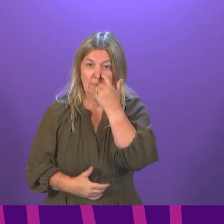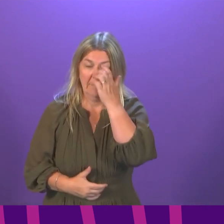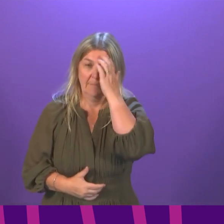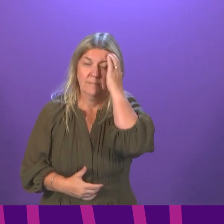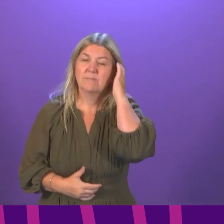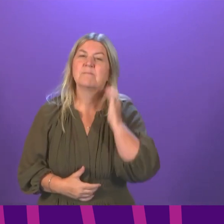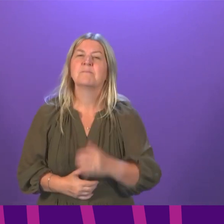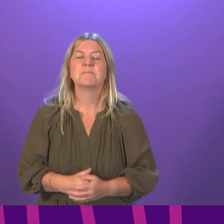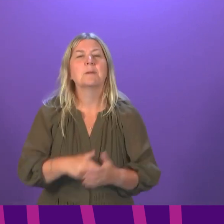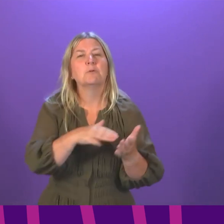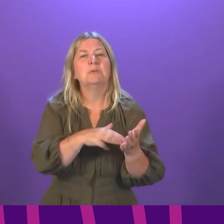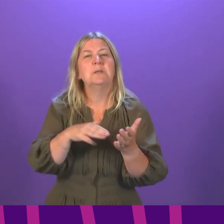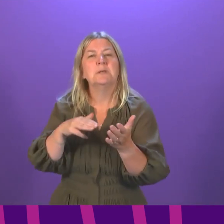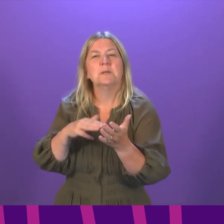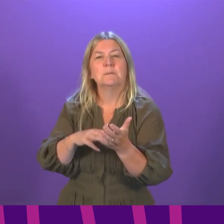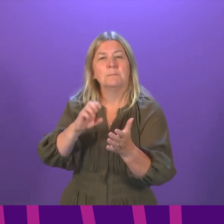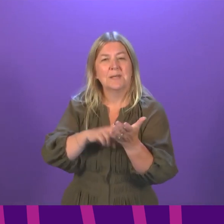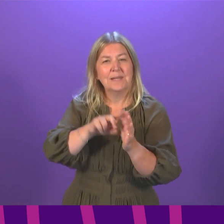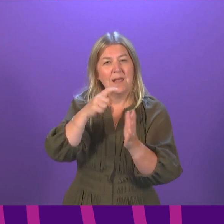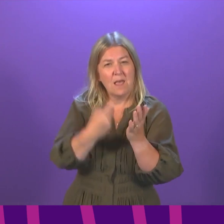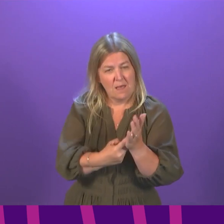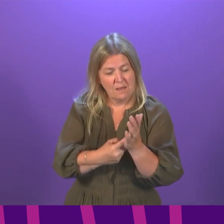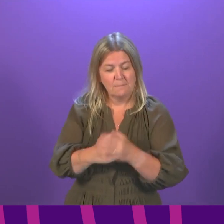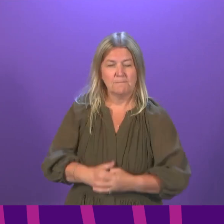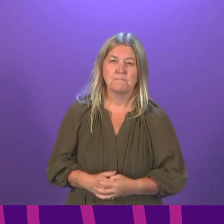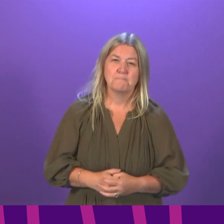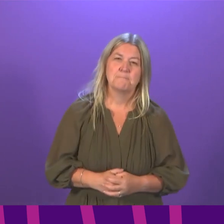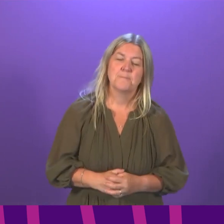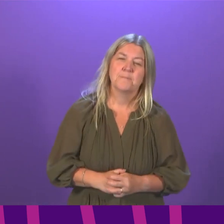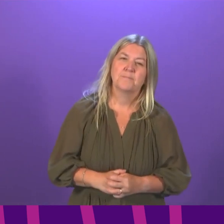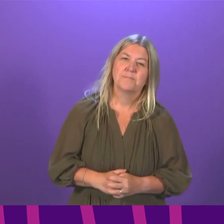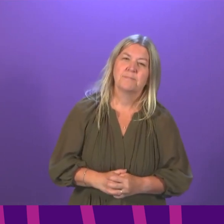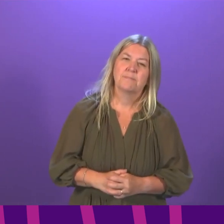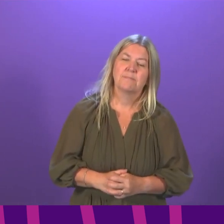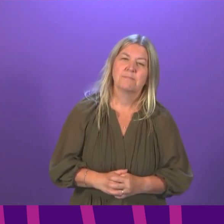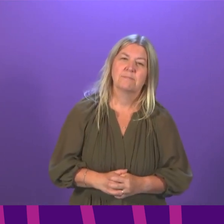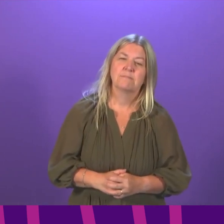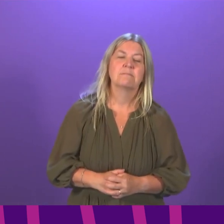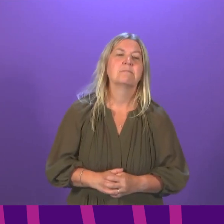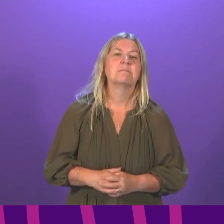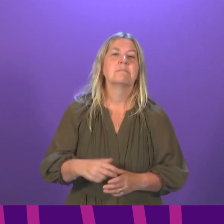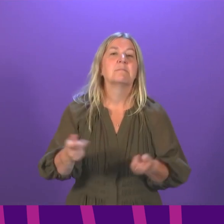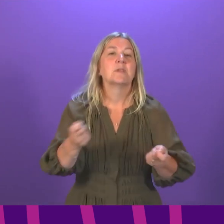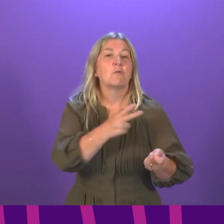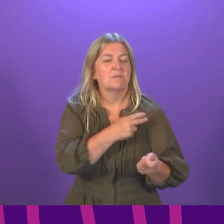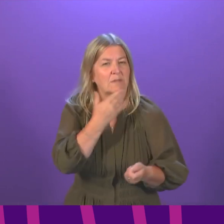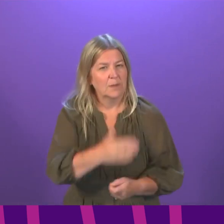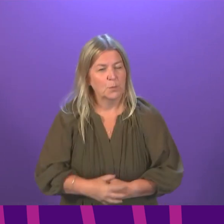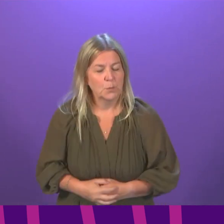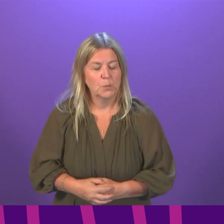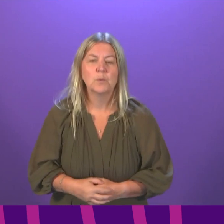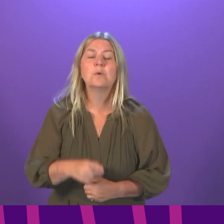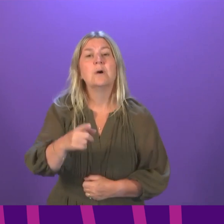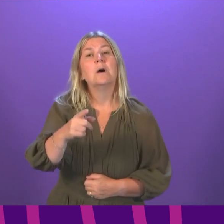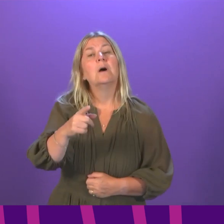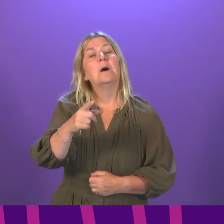Marie McNeer to be followed by Maggie Chapman. Thank you, President Officer. With school pupils going across Western